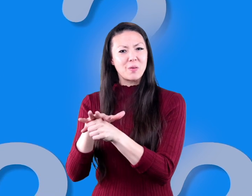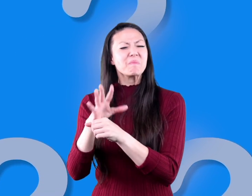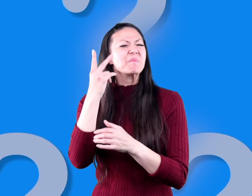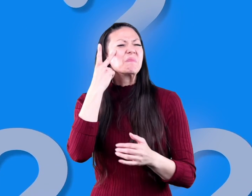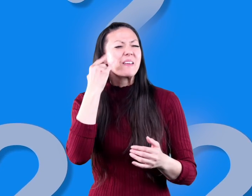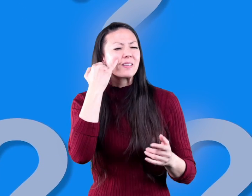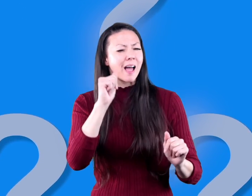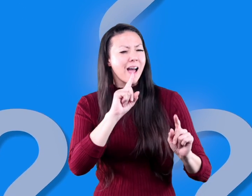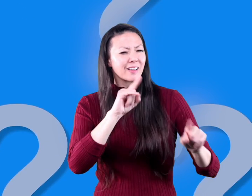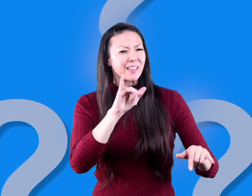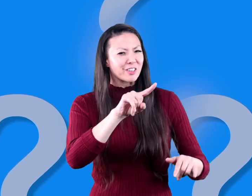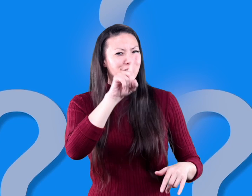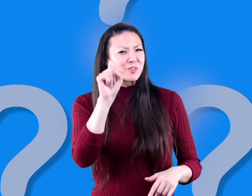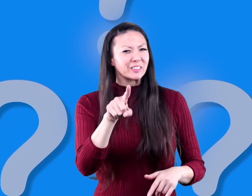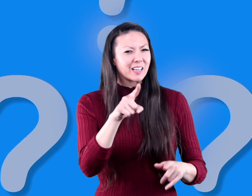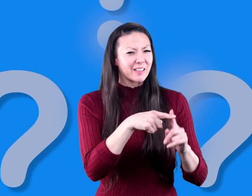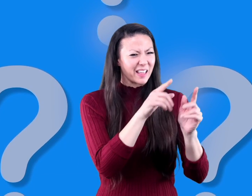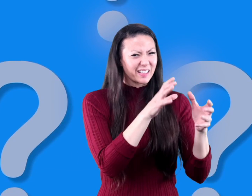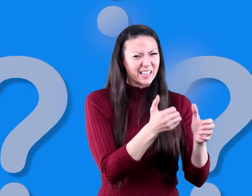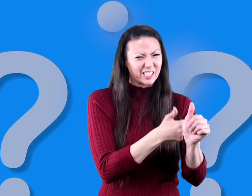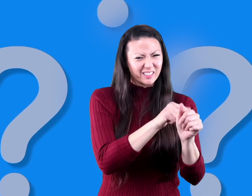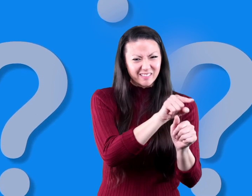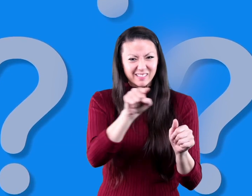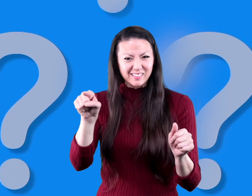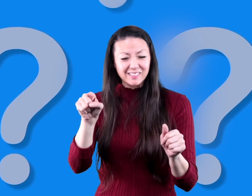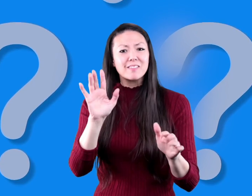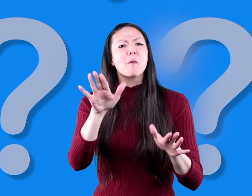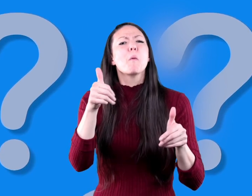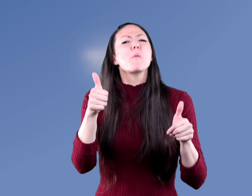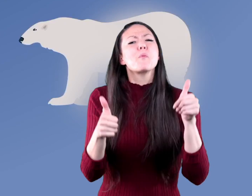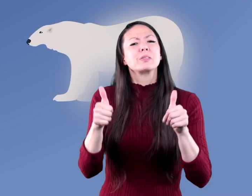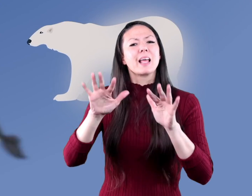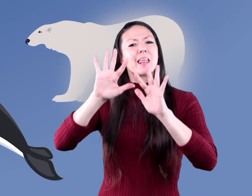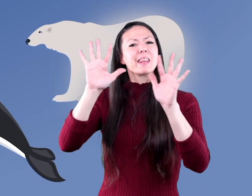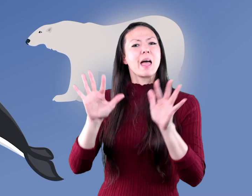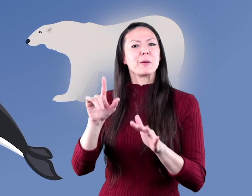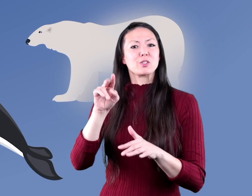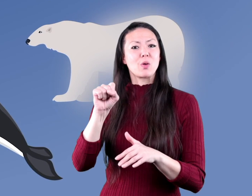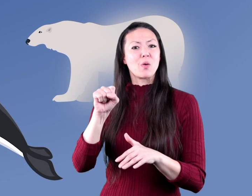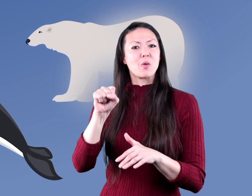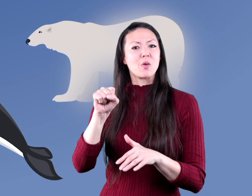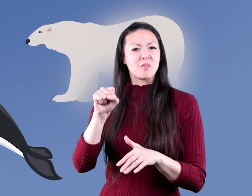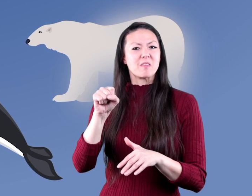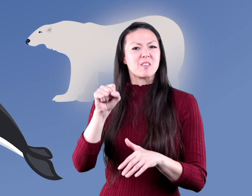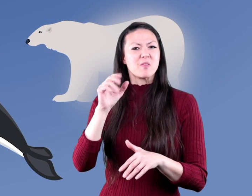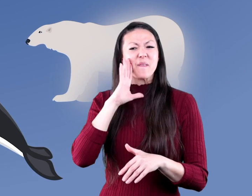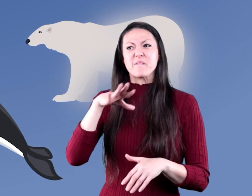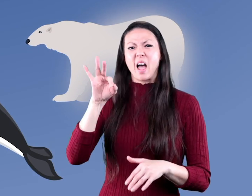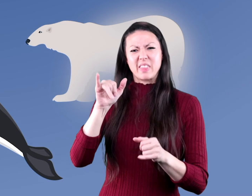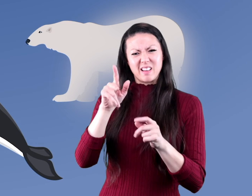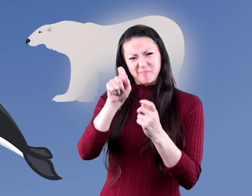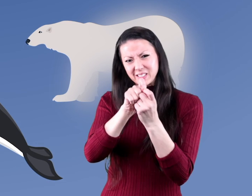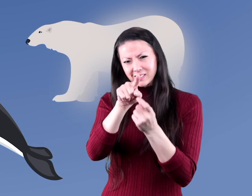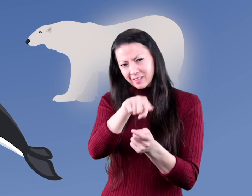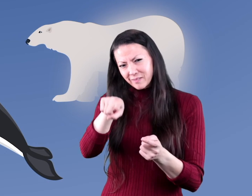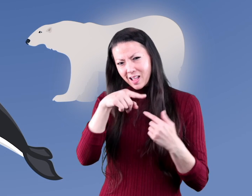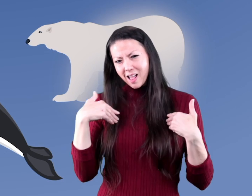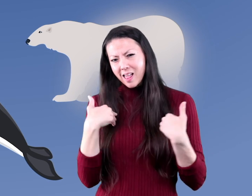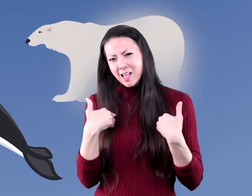you can answer some questions about each of them in which climate zone would you most likely find these animals